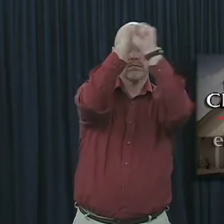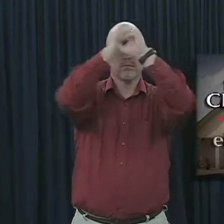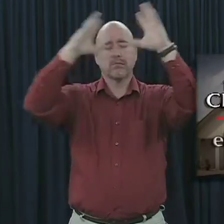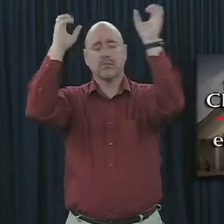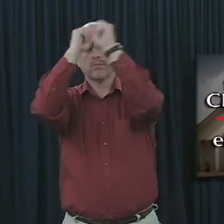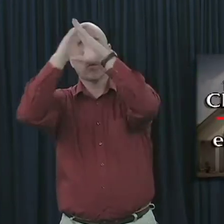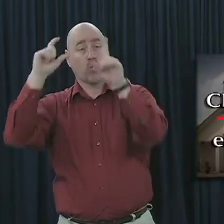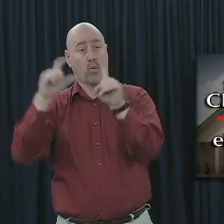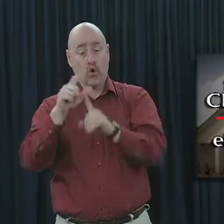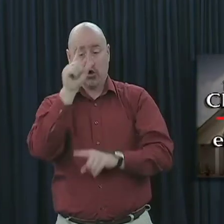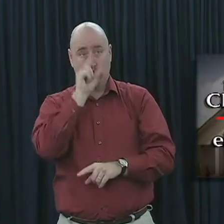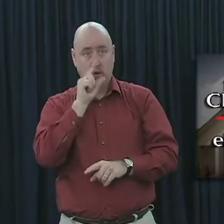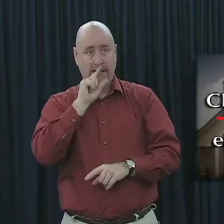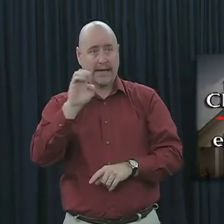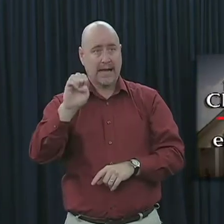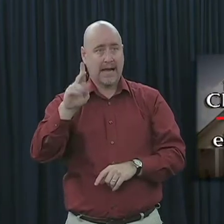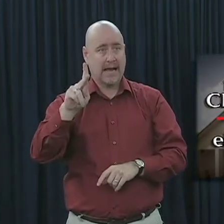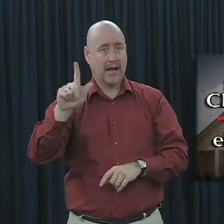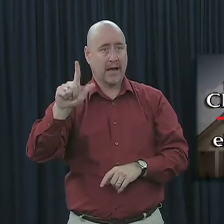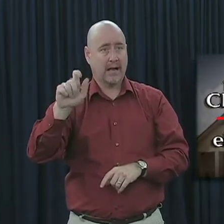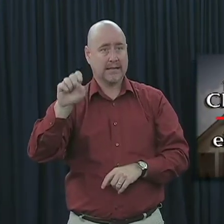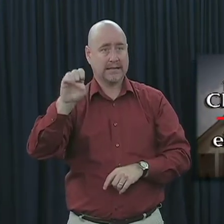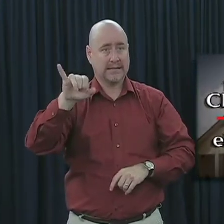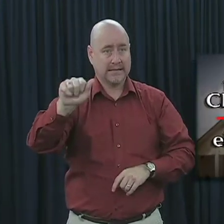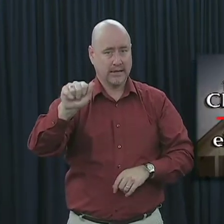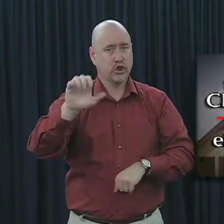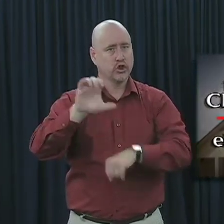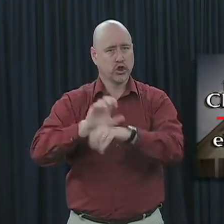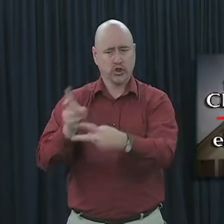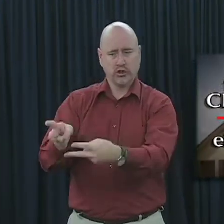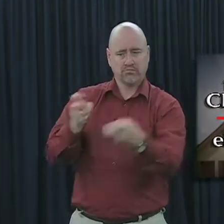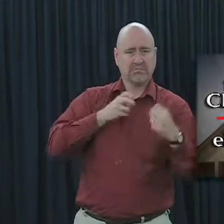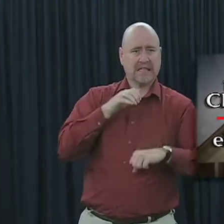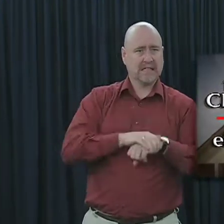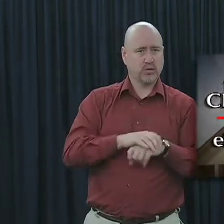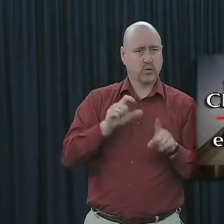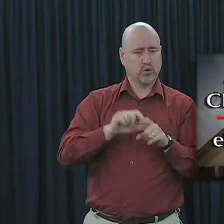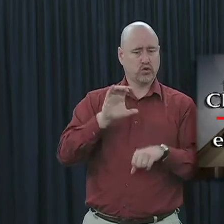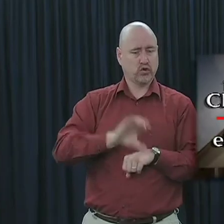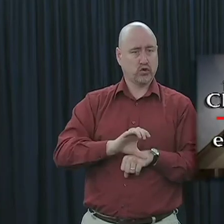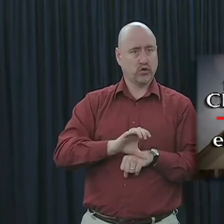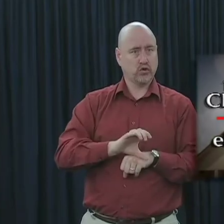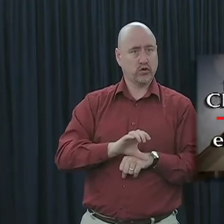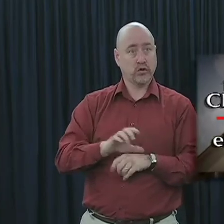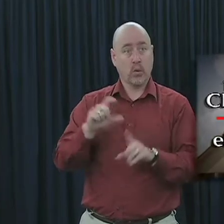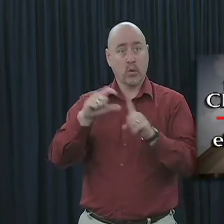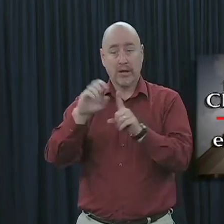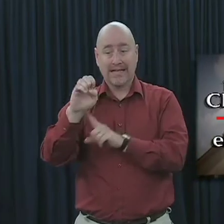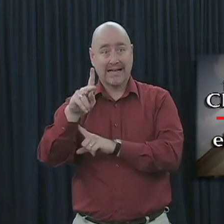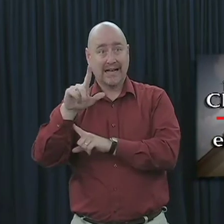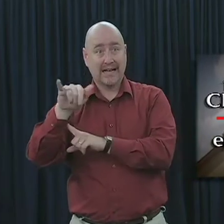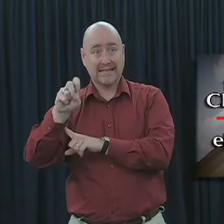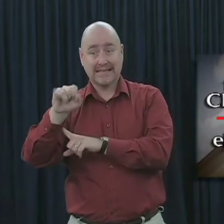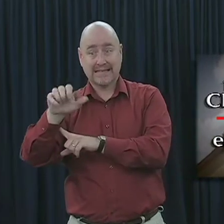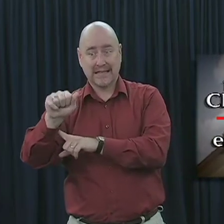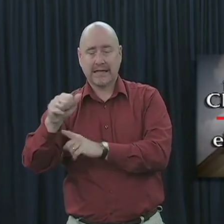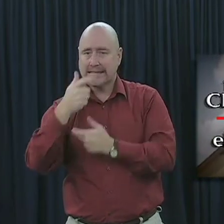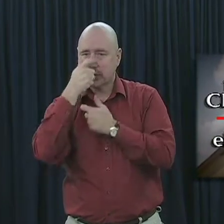word, ekklesia, from which the word church is derived, has a very interesting history and an important